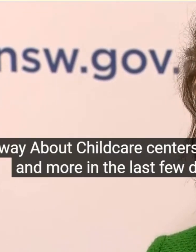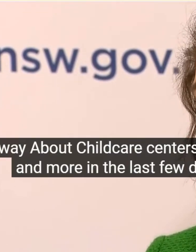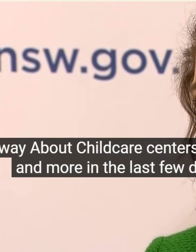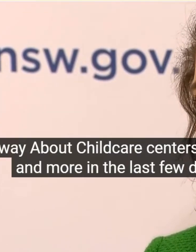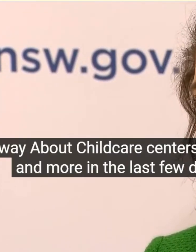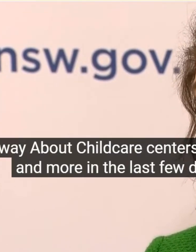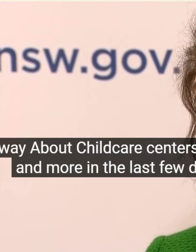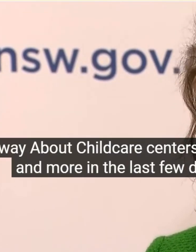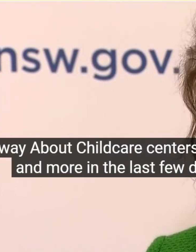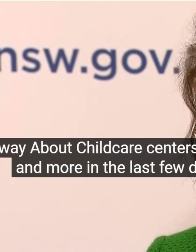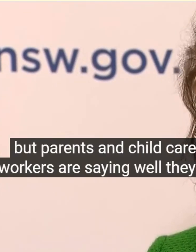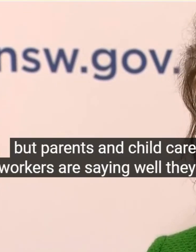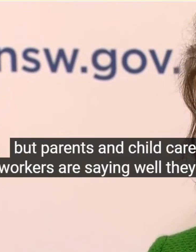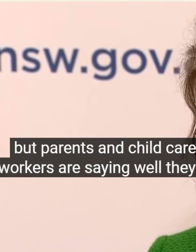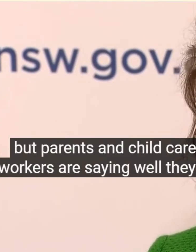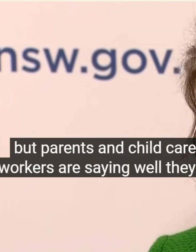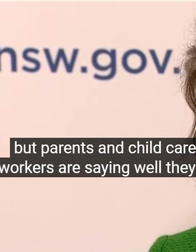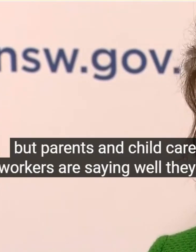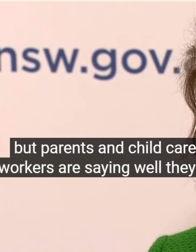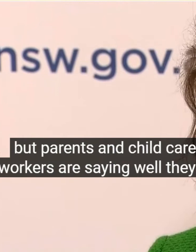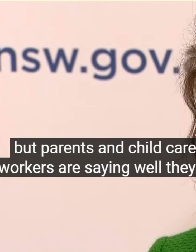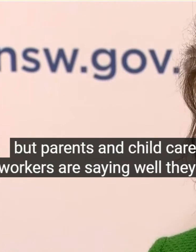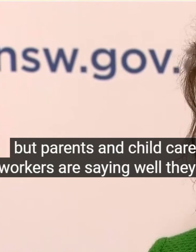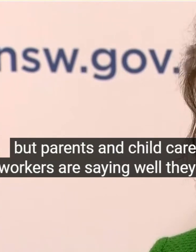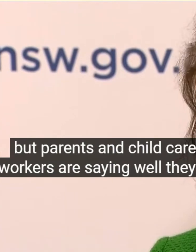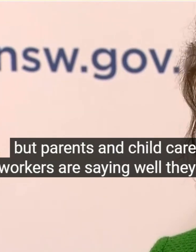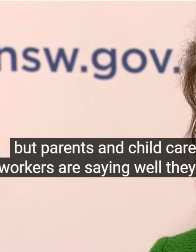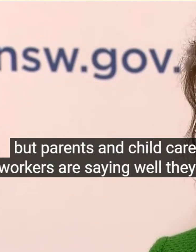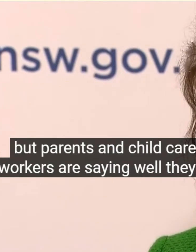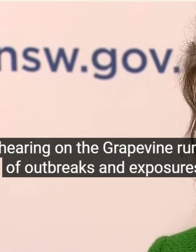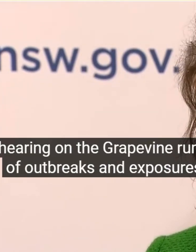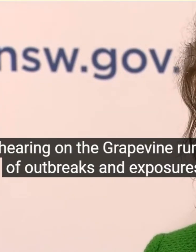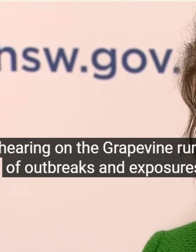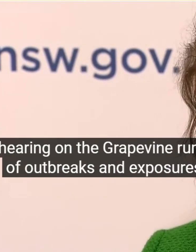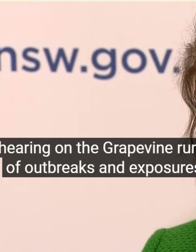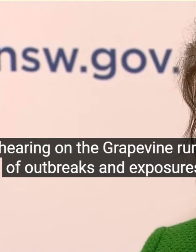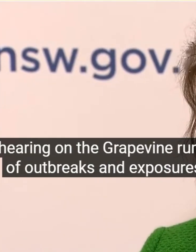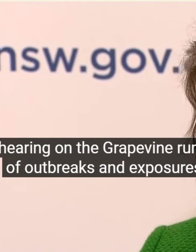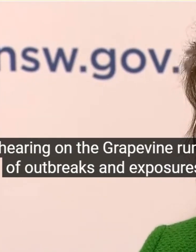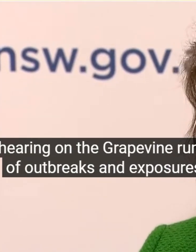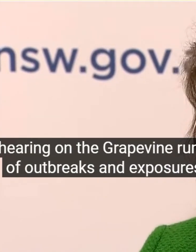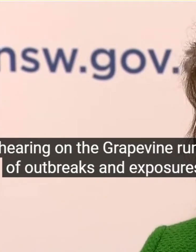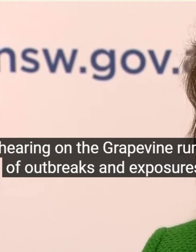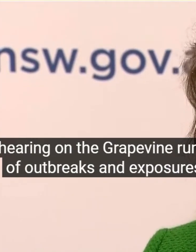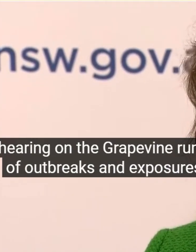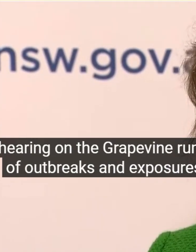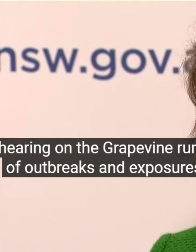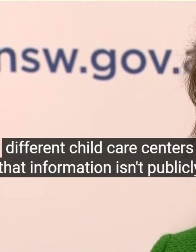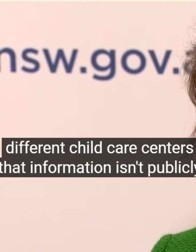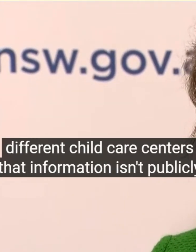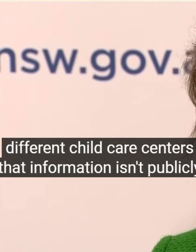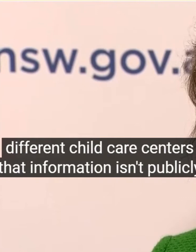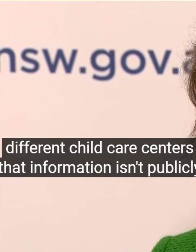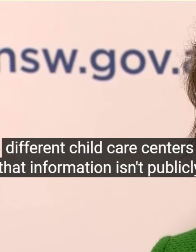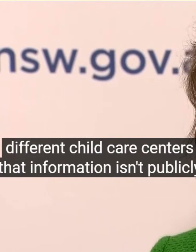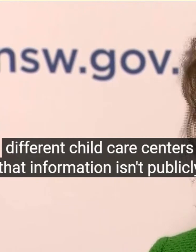Exposures At Different Childcare Centres That Information Isn't Publicly Available And They Feel Like They're Flying Blind On Assessing What The Risk Is Is There A Way